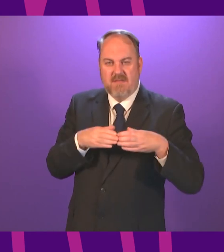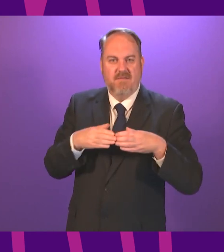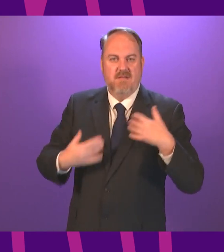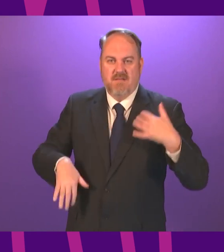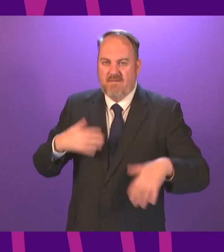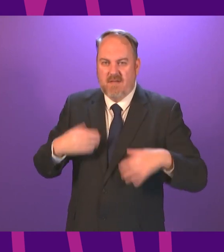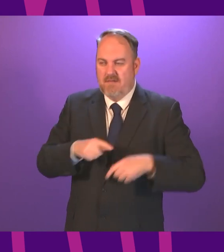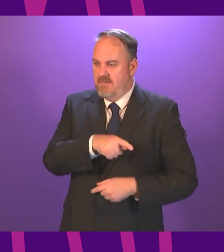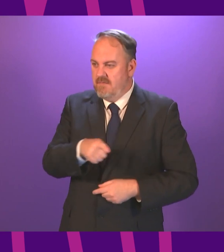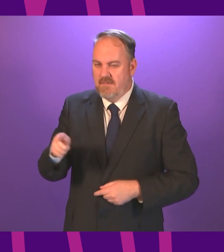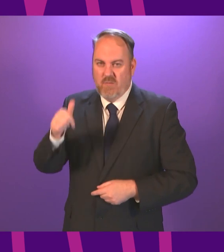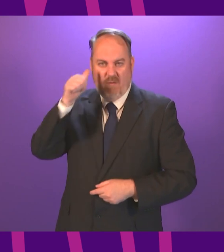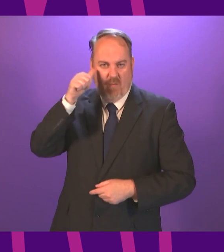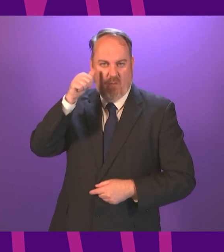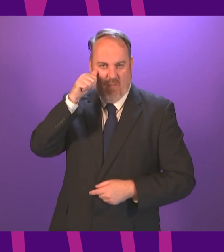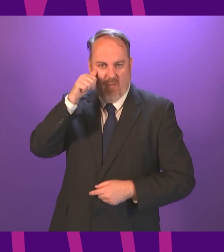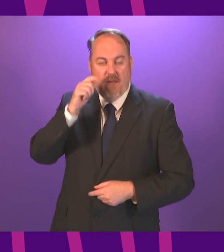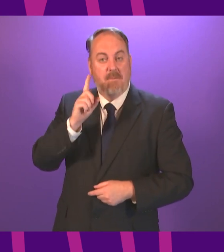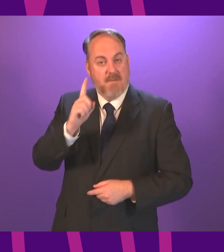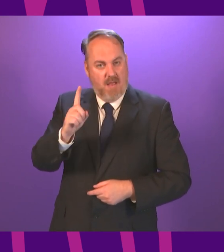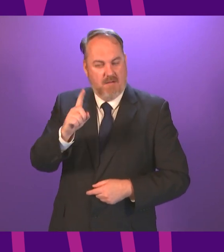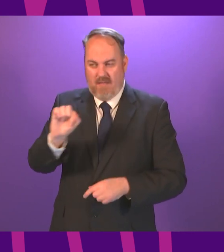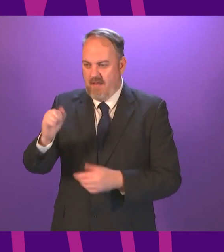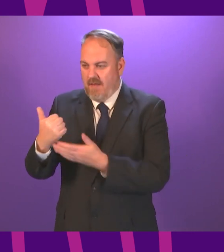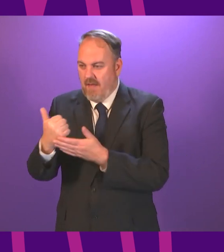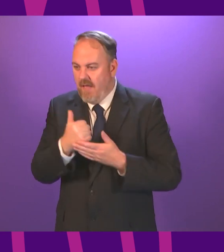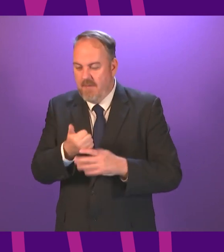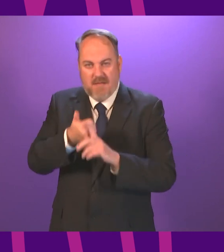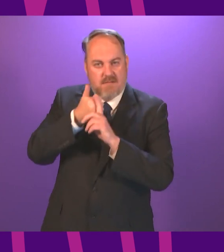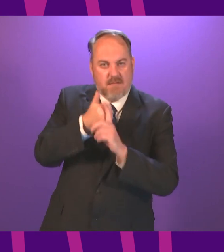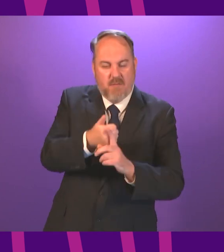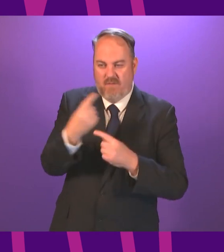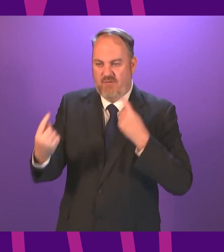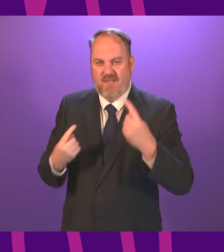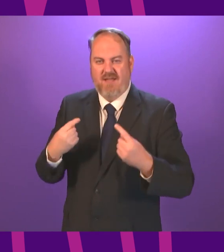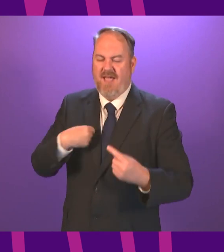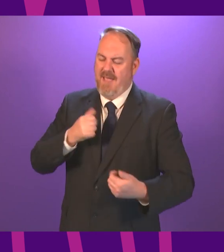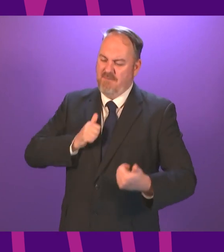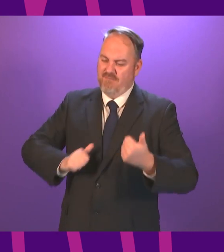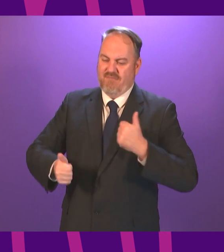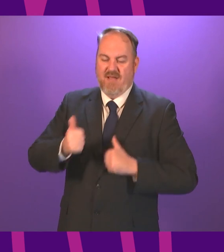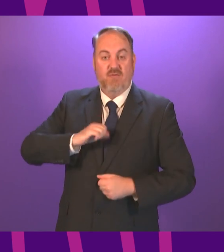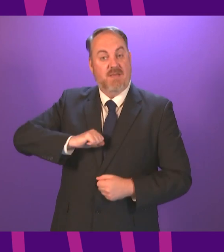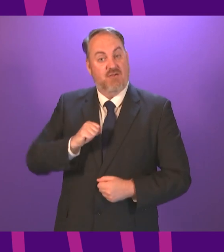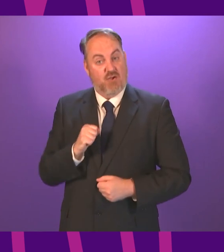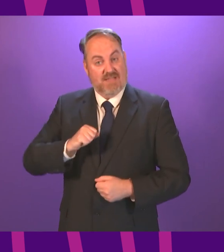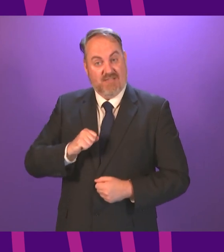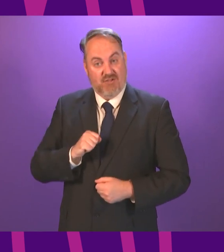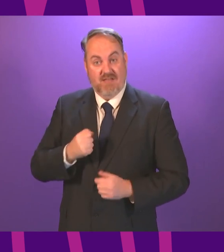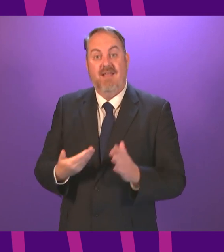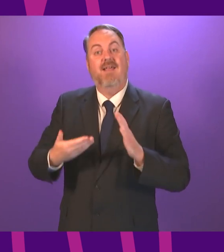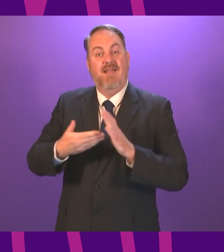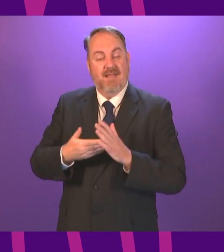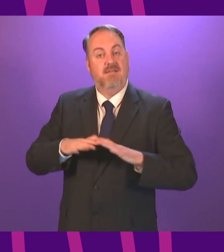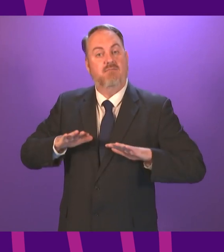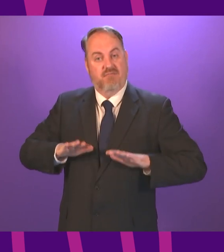due to the spread of COVID-19 the help and support shown by others makes me proud to be Scottish and British it is a pride